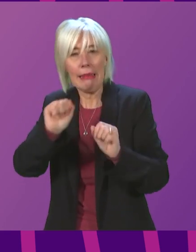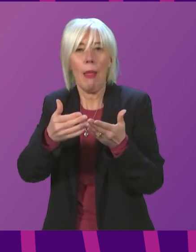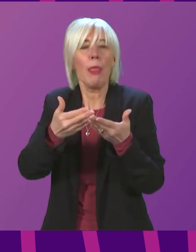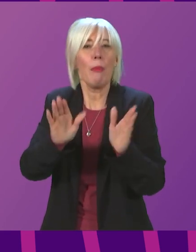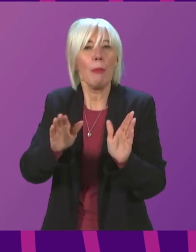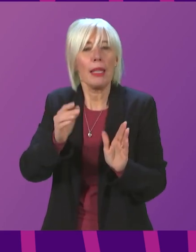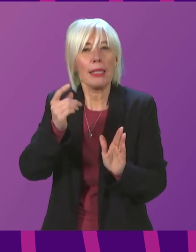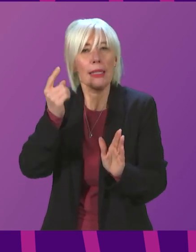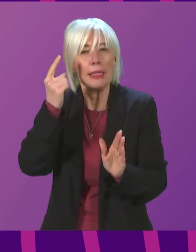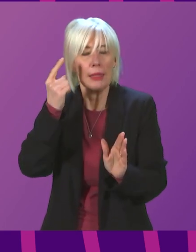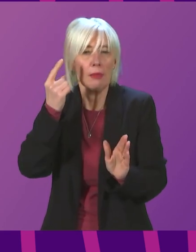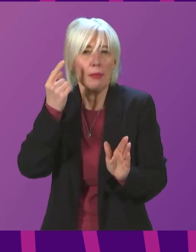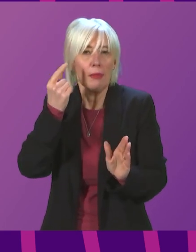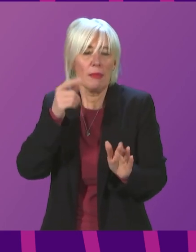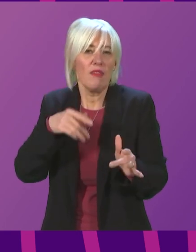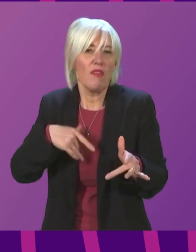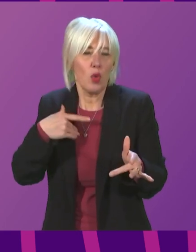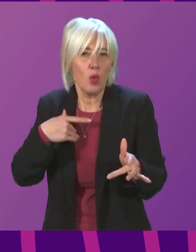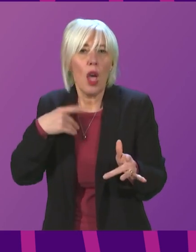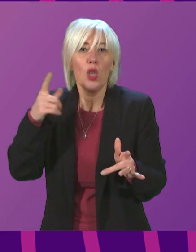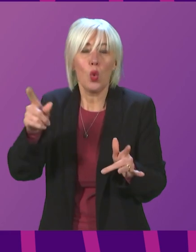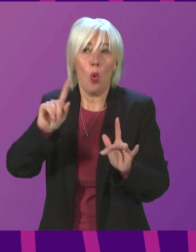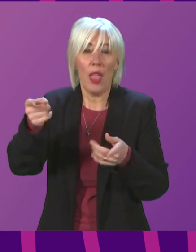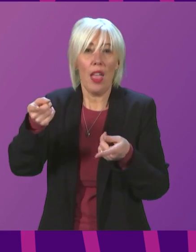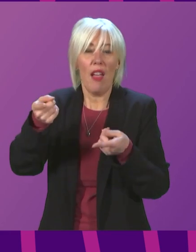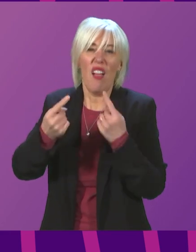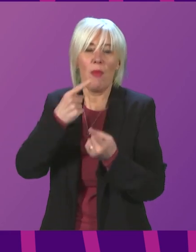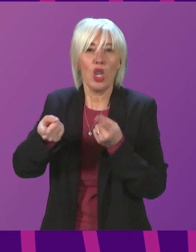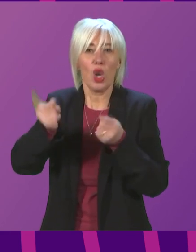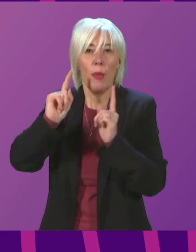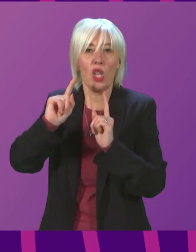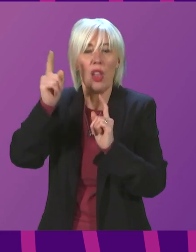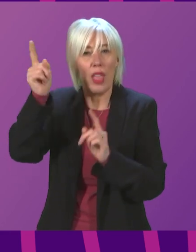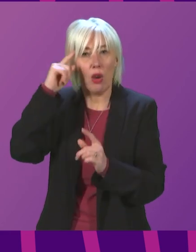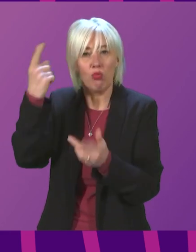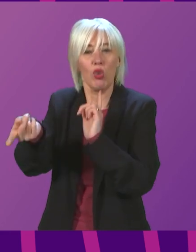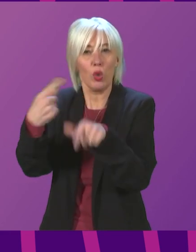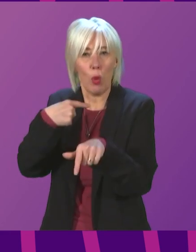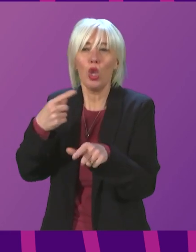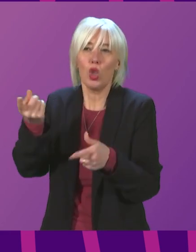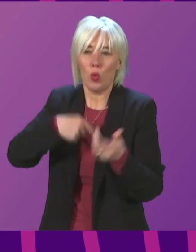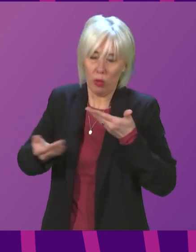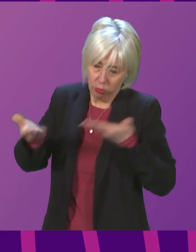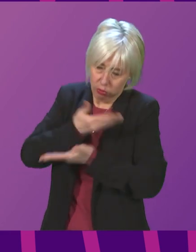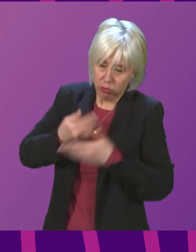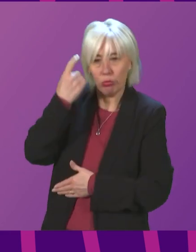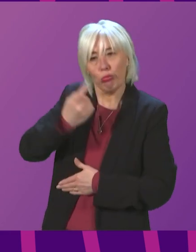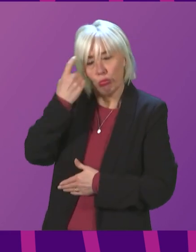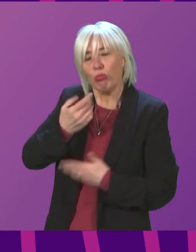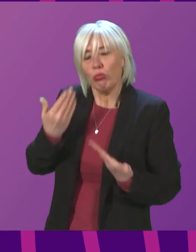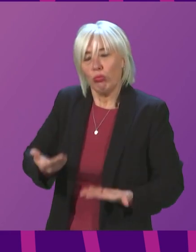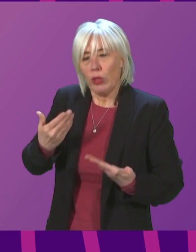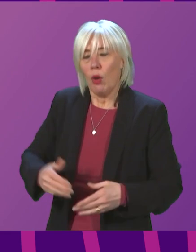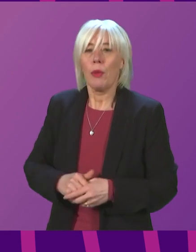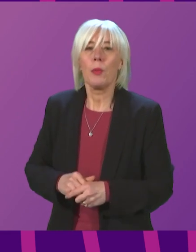consider the Commissioner's decision now carefully and respond appropriately. Thank you. I call Ruth Maguire, and I would take this